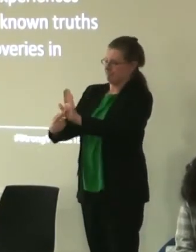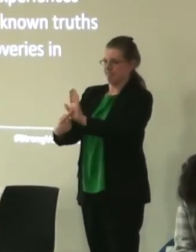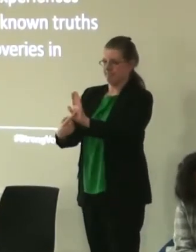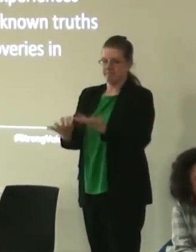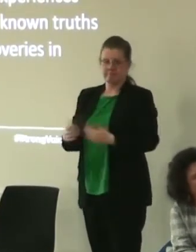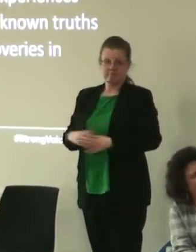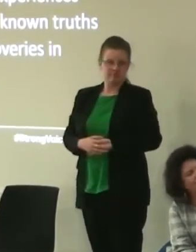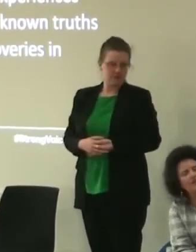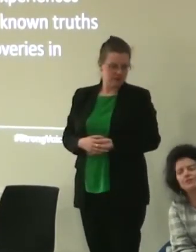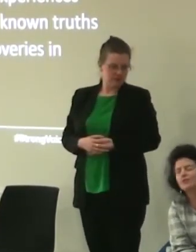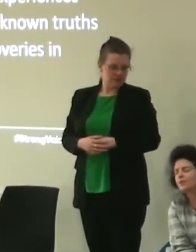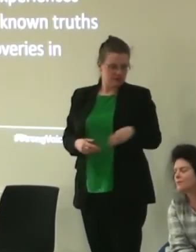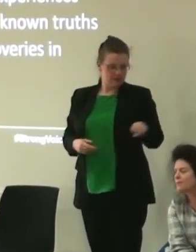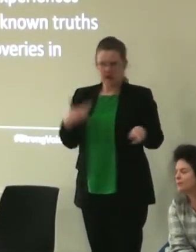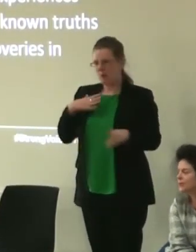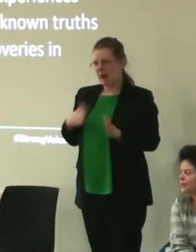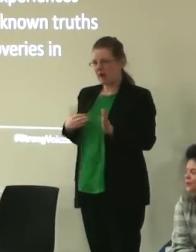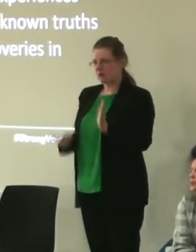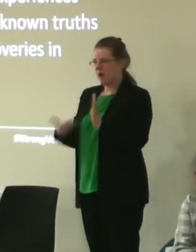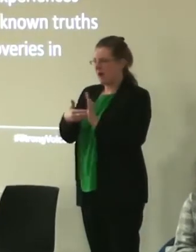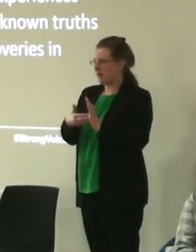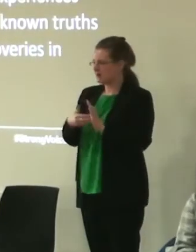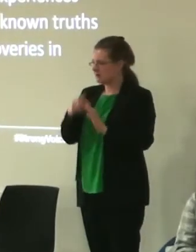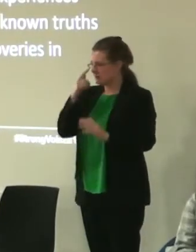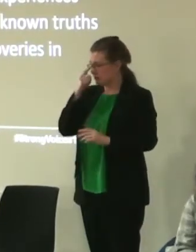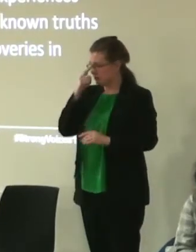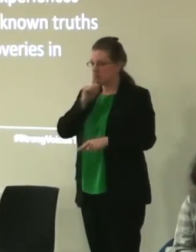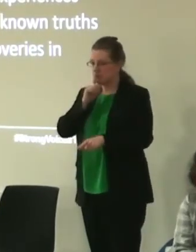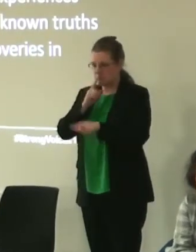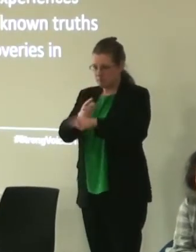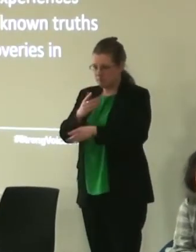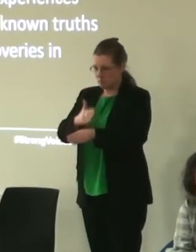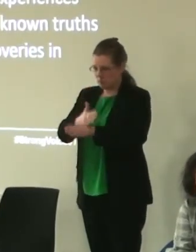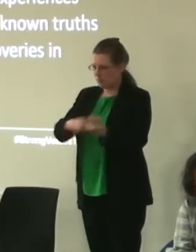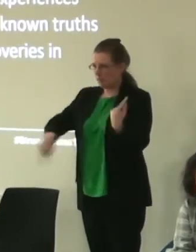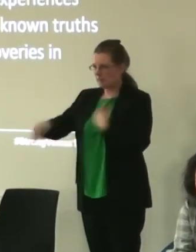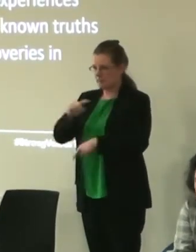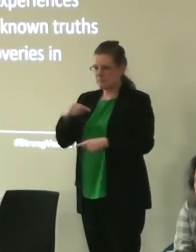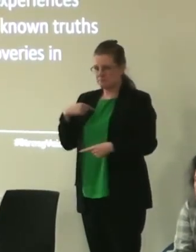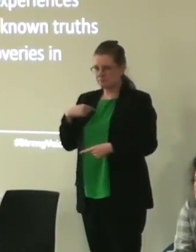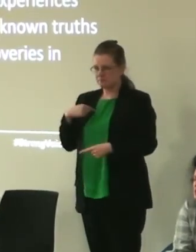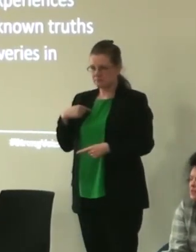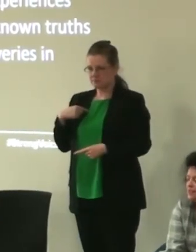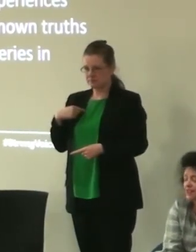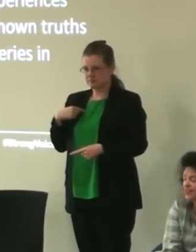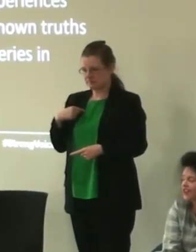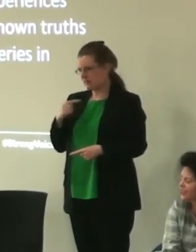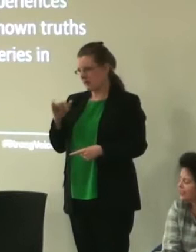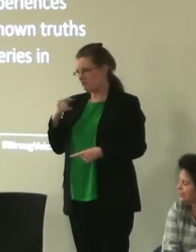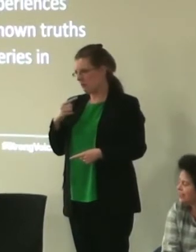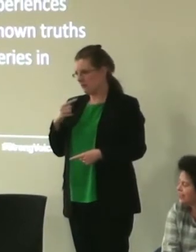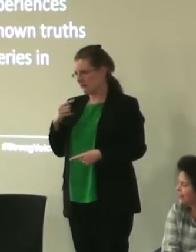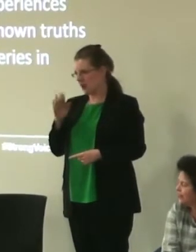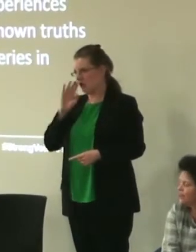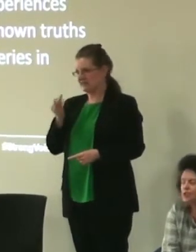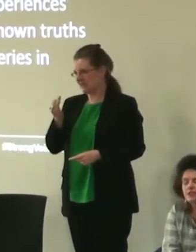Can I just add a thought? People who work with me have probably heard me say this about 73 times since I heard